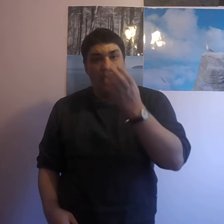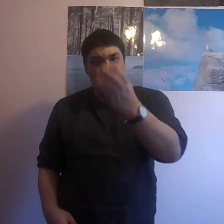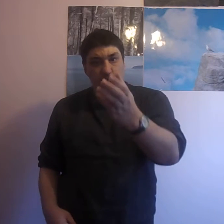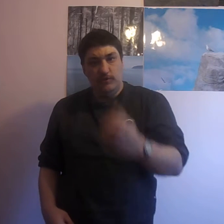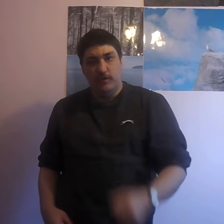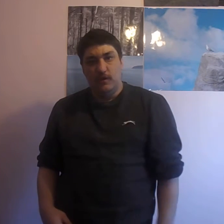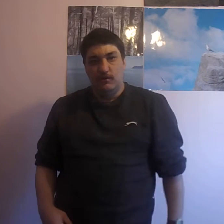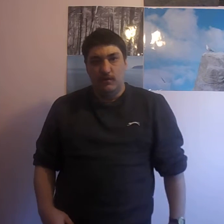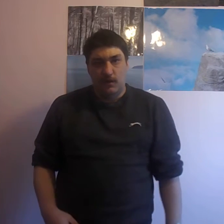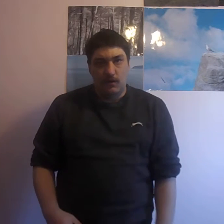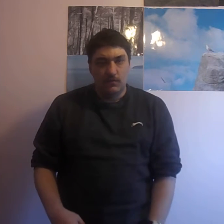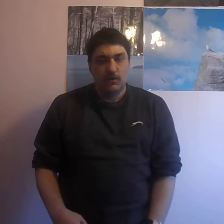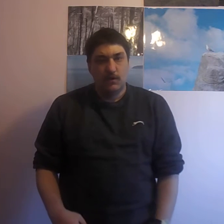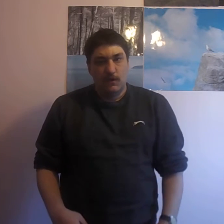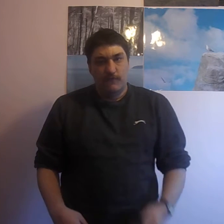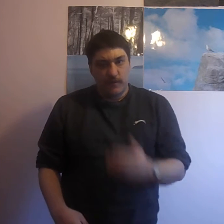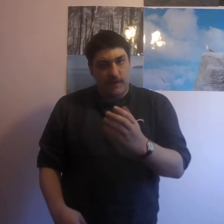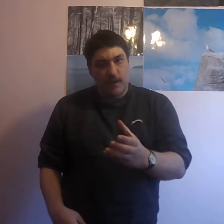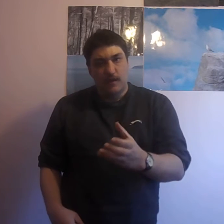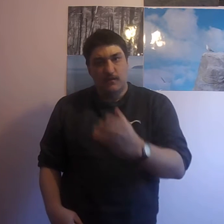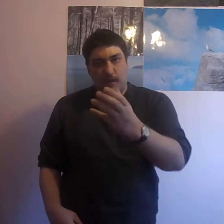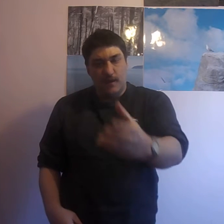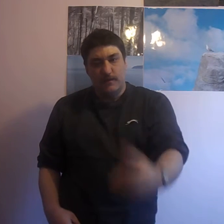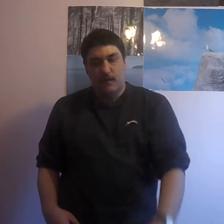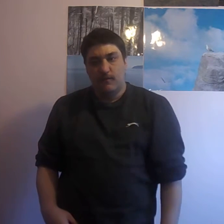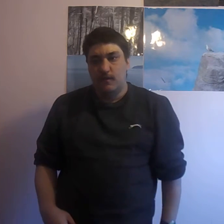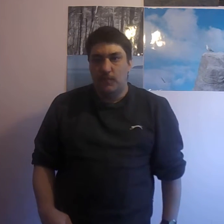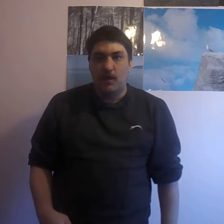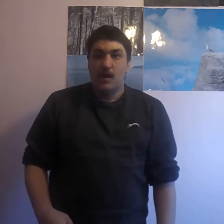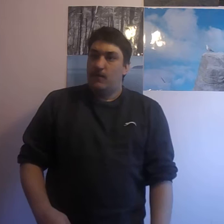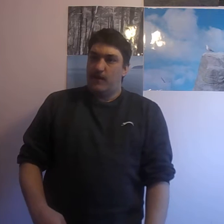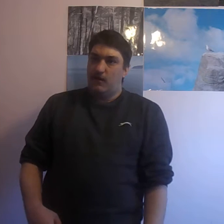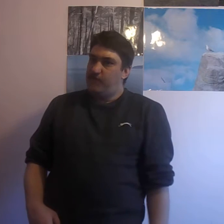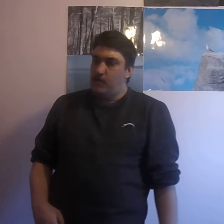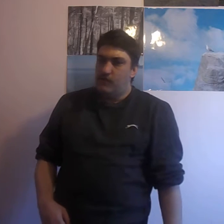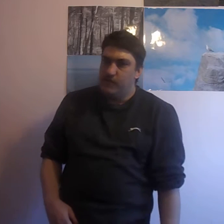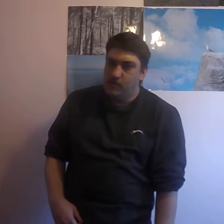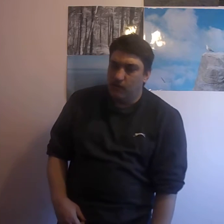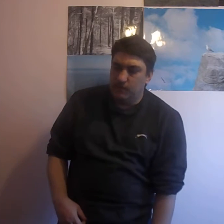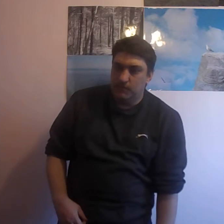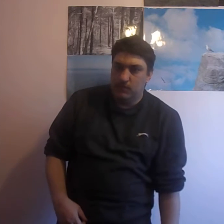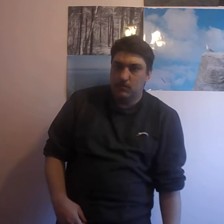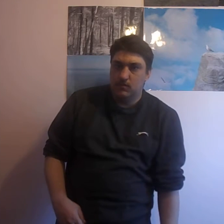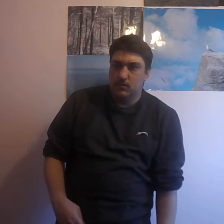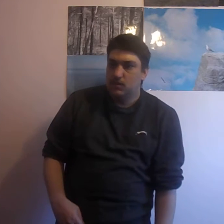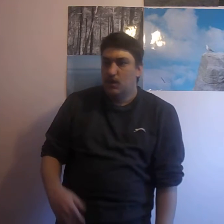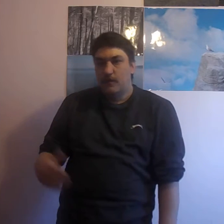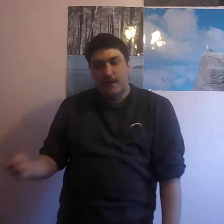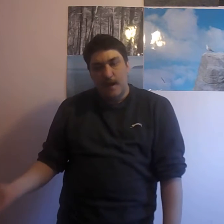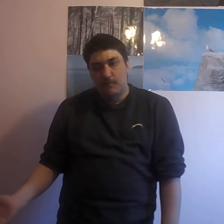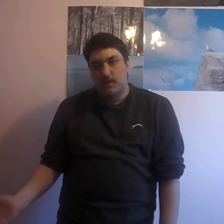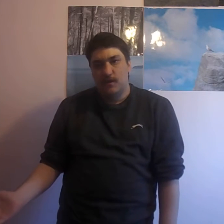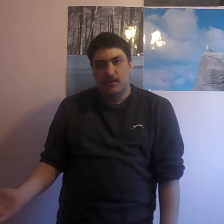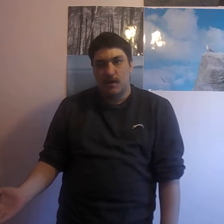well done to you, you know, for sticking to that integrity. But there are fewer and fewer of them. The games these days